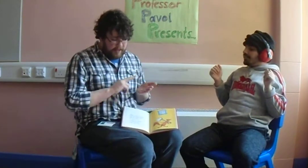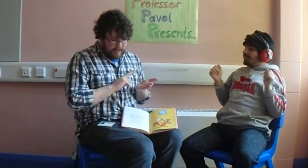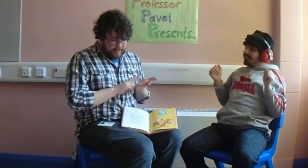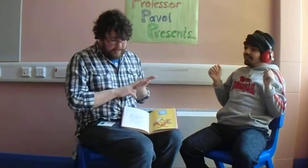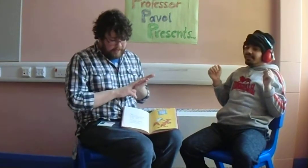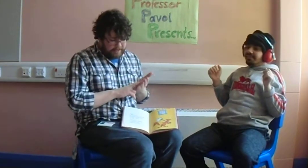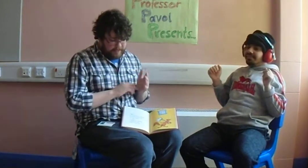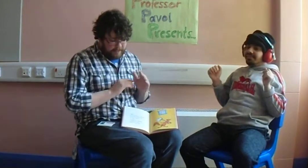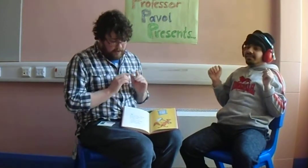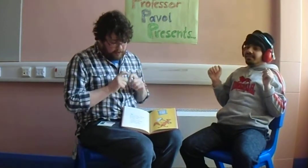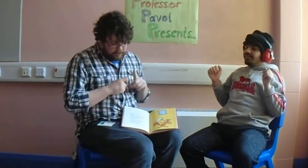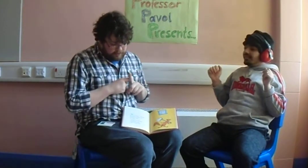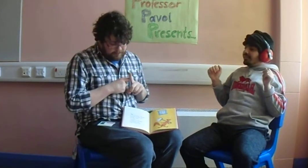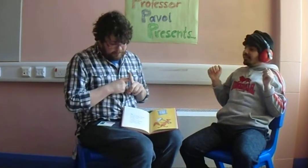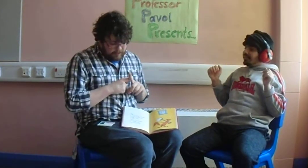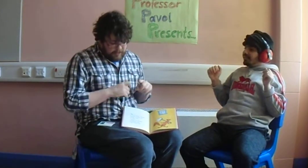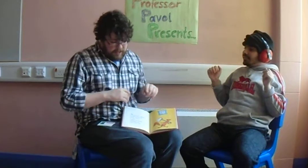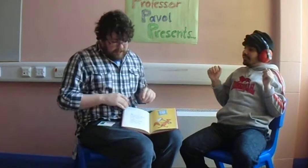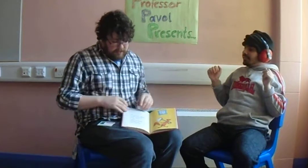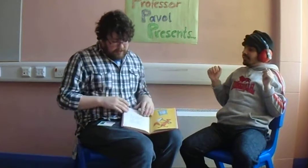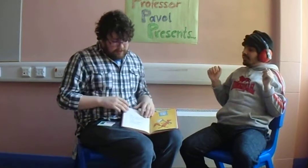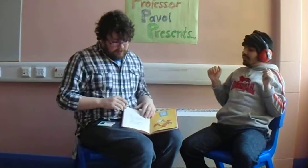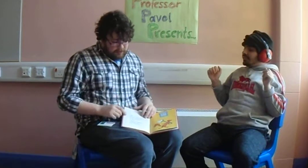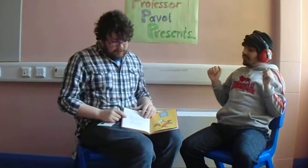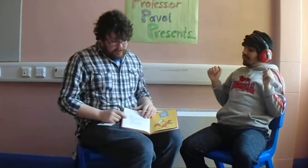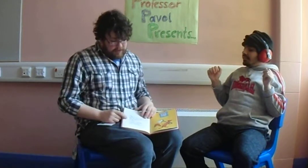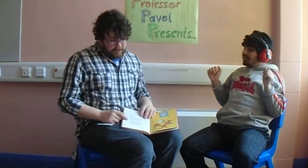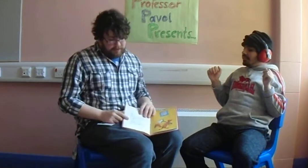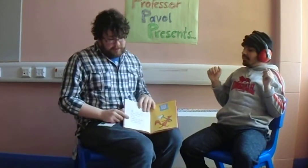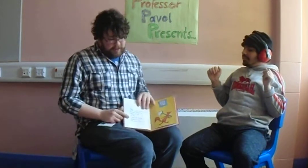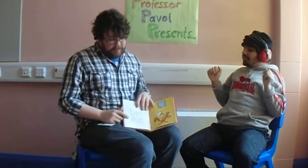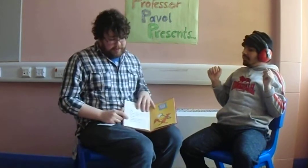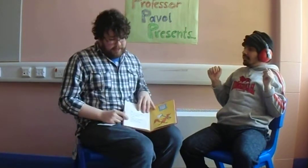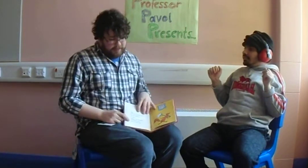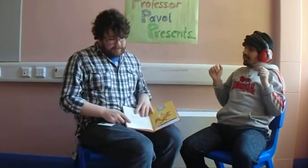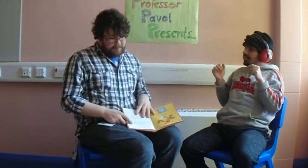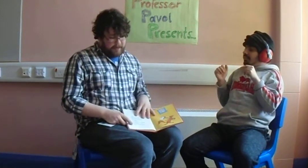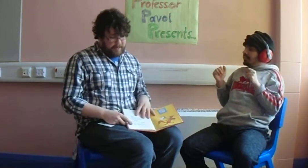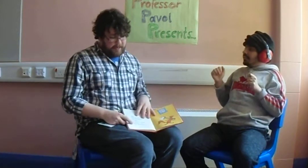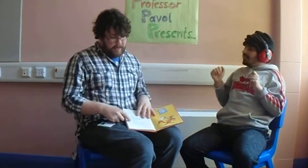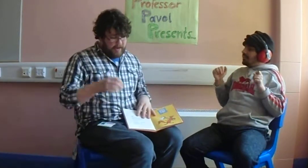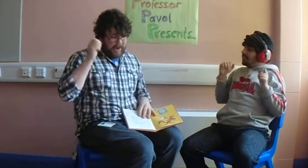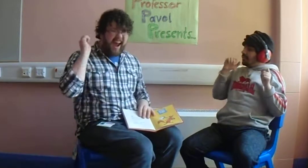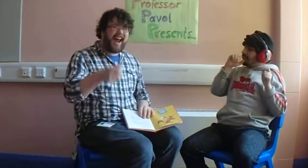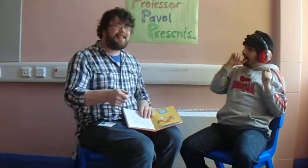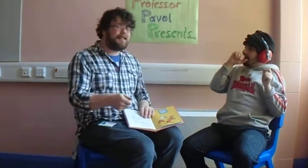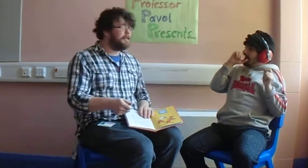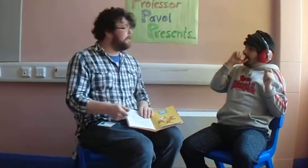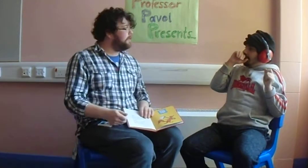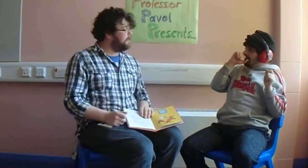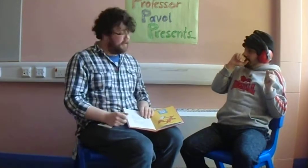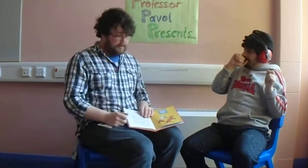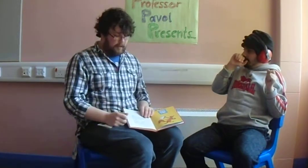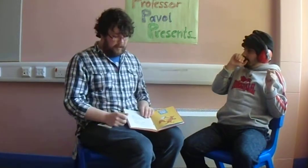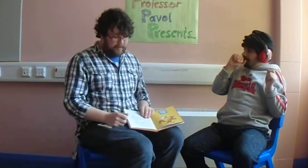Nixie Knox. It is also comes in handy when spelling axe and